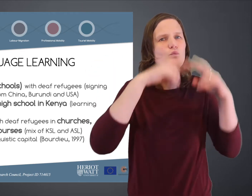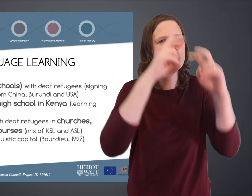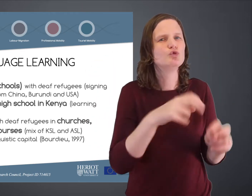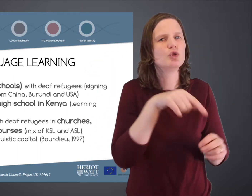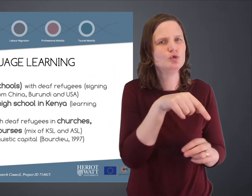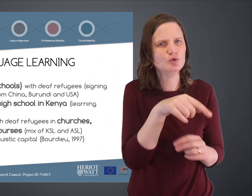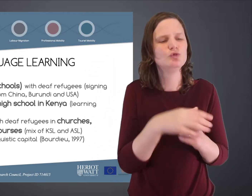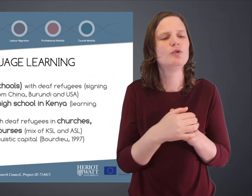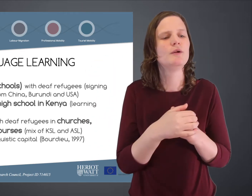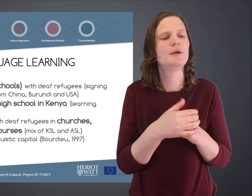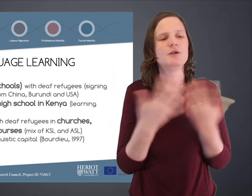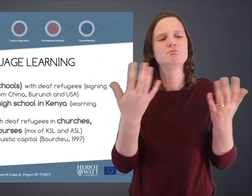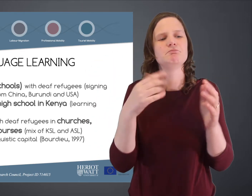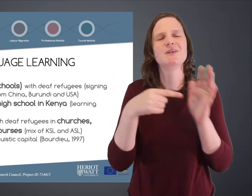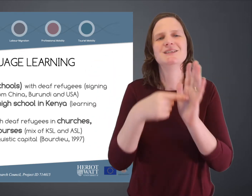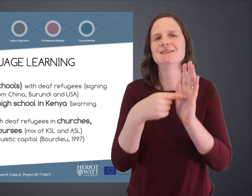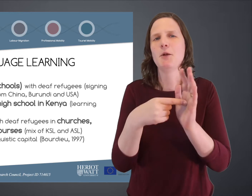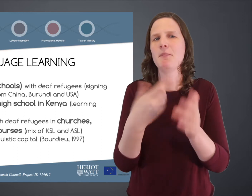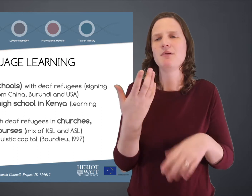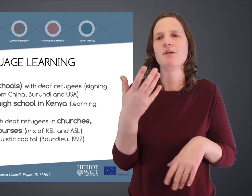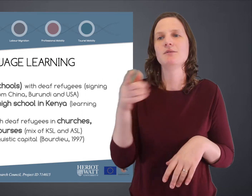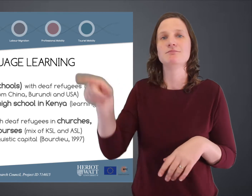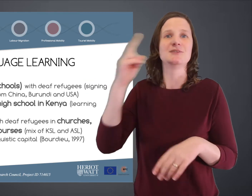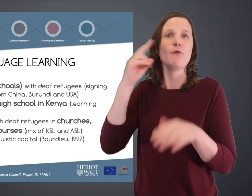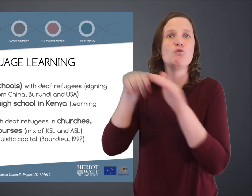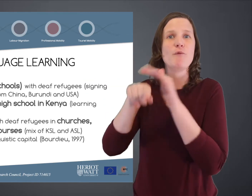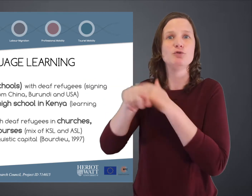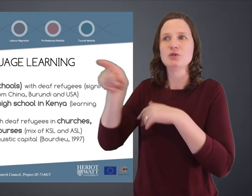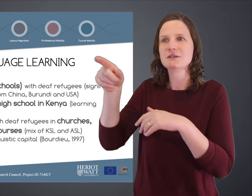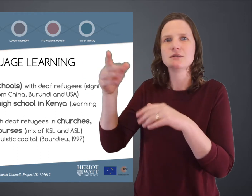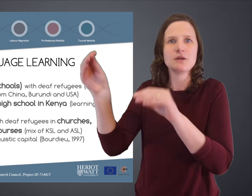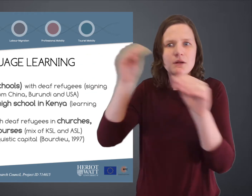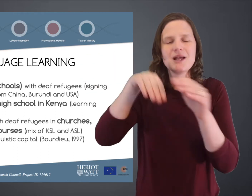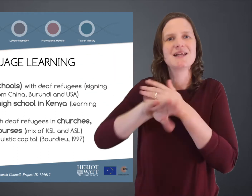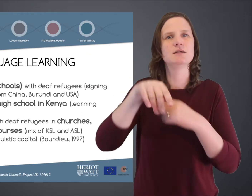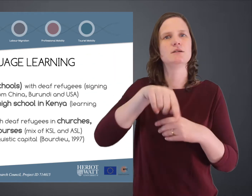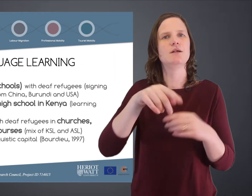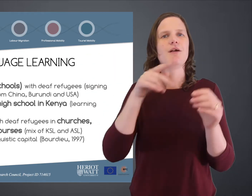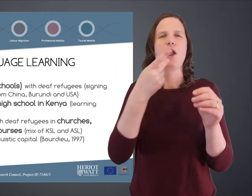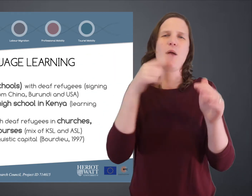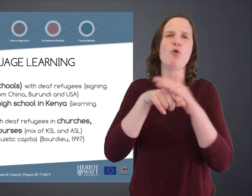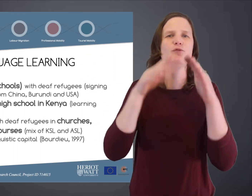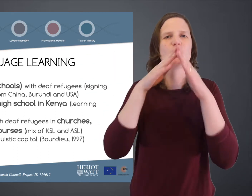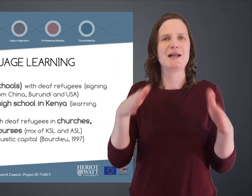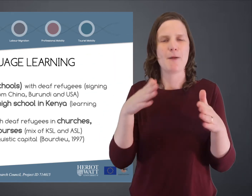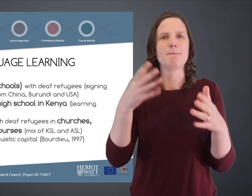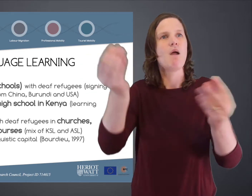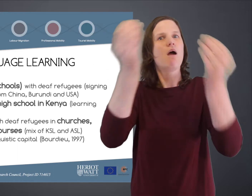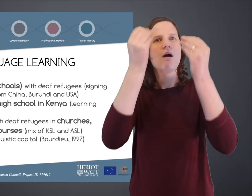his theory to my research. So to give you an example, deaf refugees who move to Kakuma